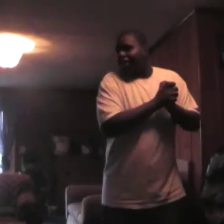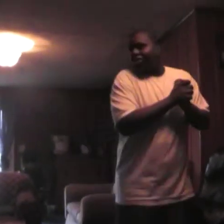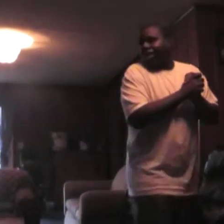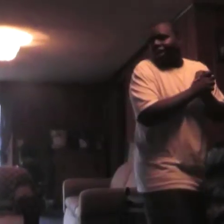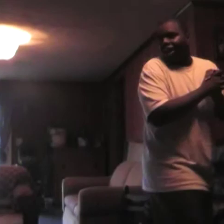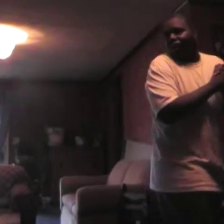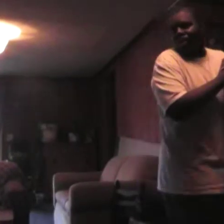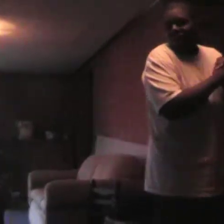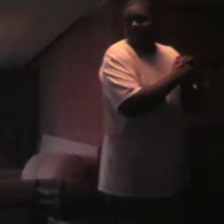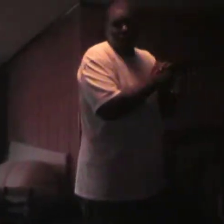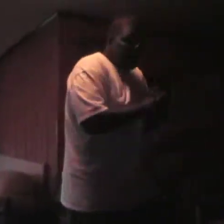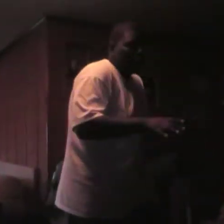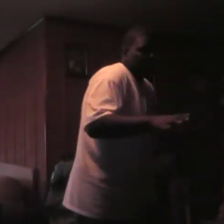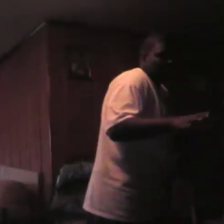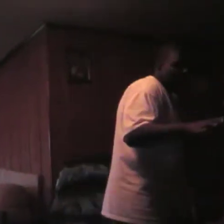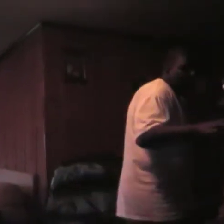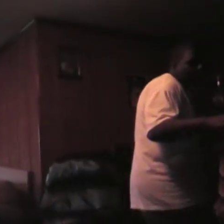officially been chopped and screwed.